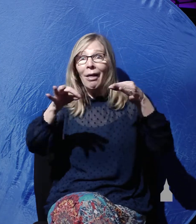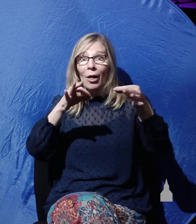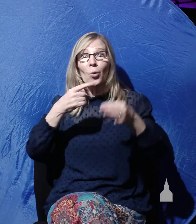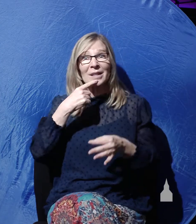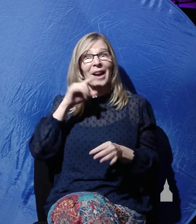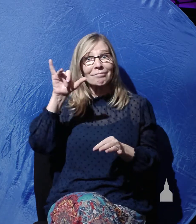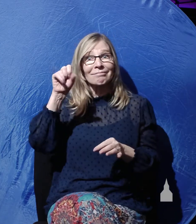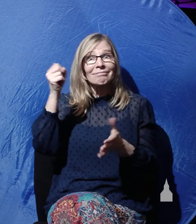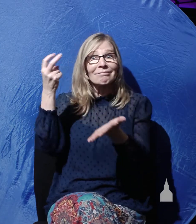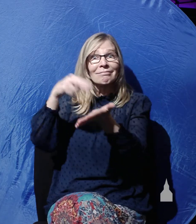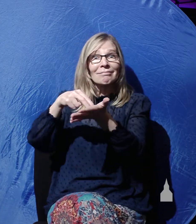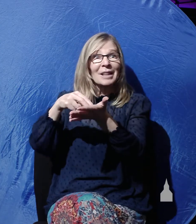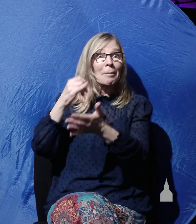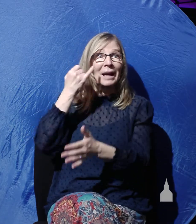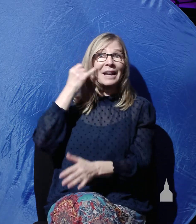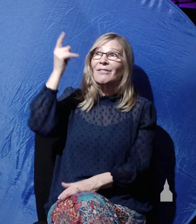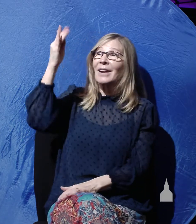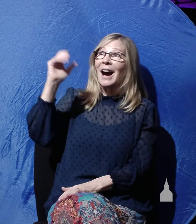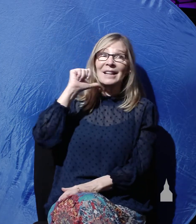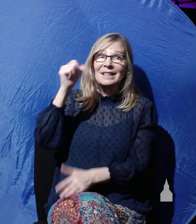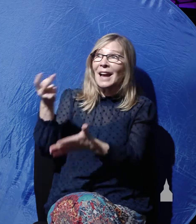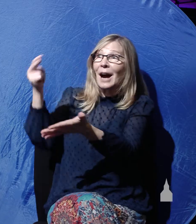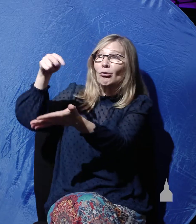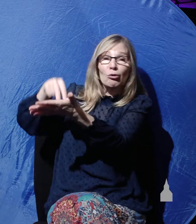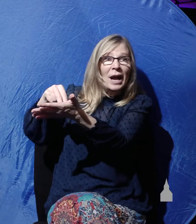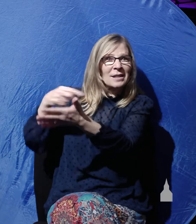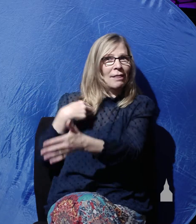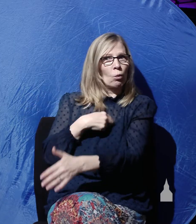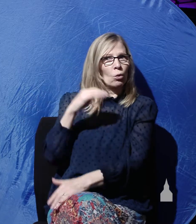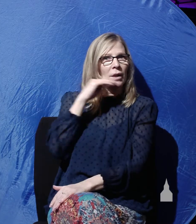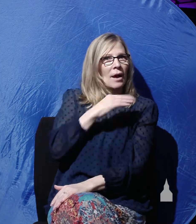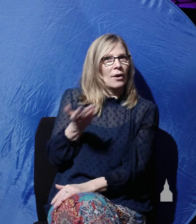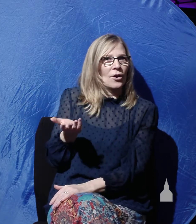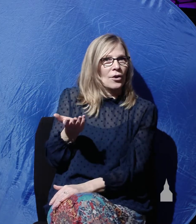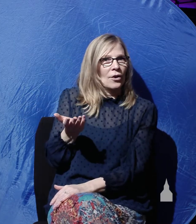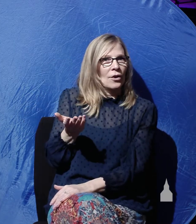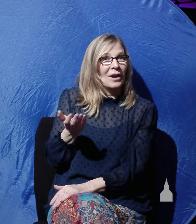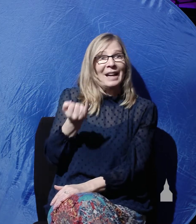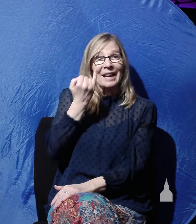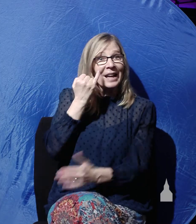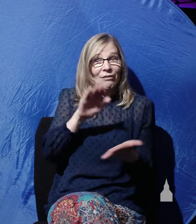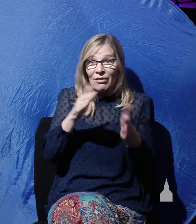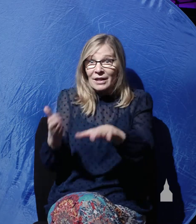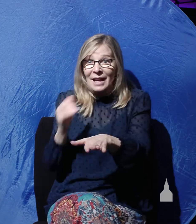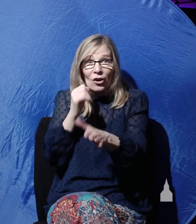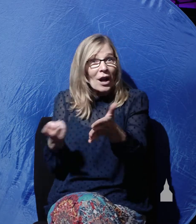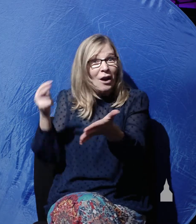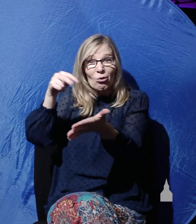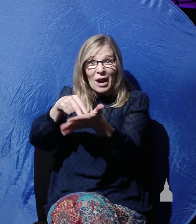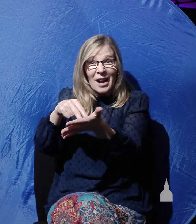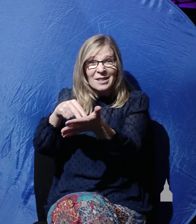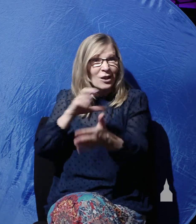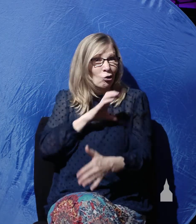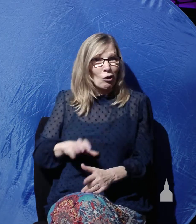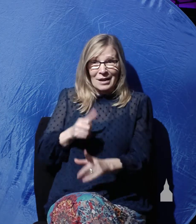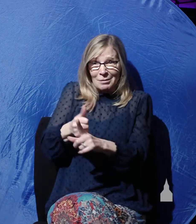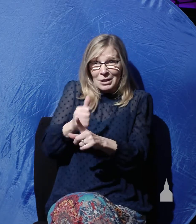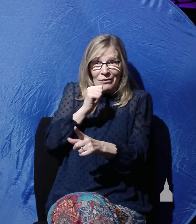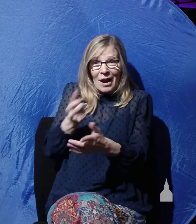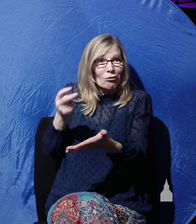raise, if in fact the dead are not raised. For if the dead are not raised, not even Christ has been raised. And if Christ